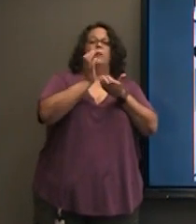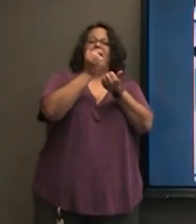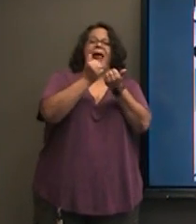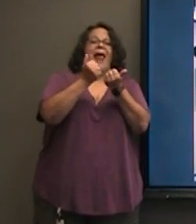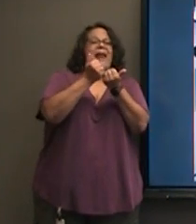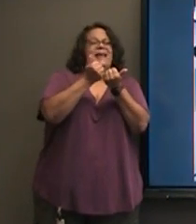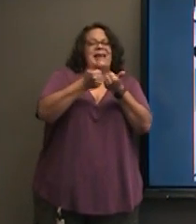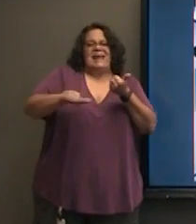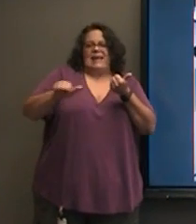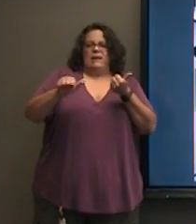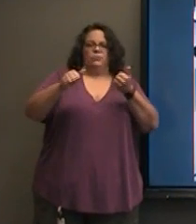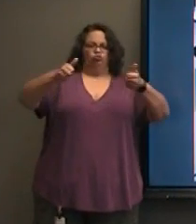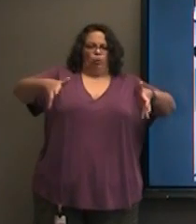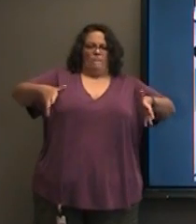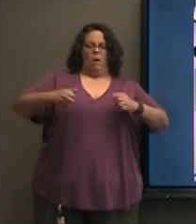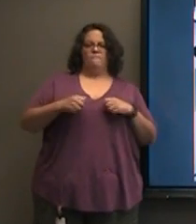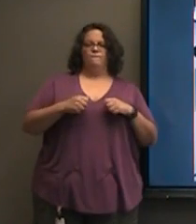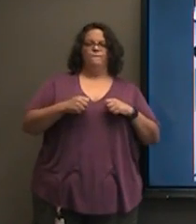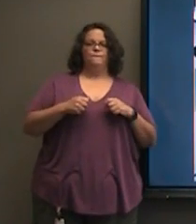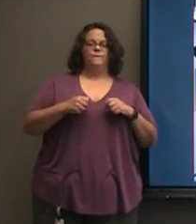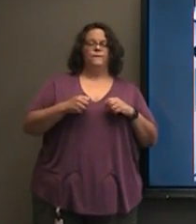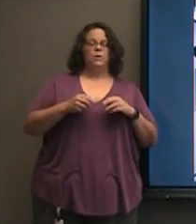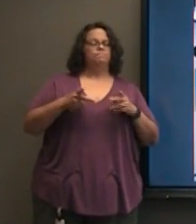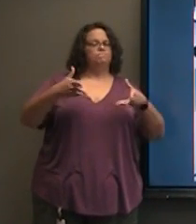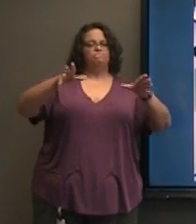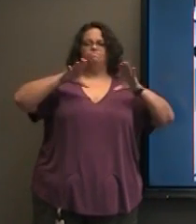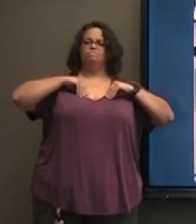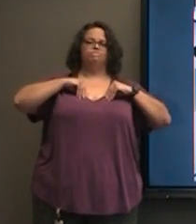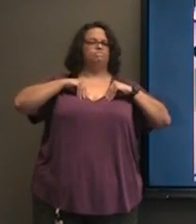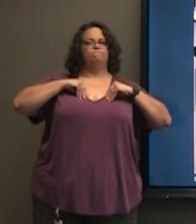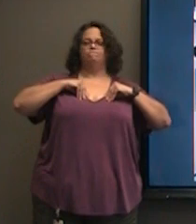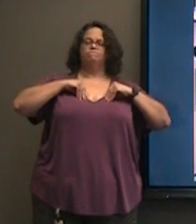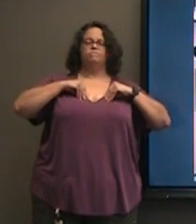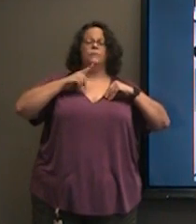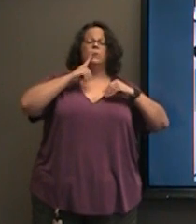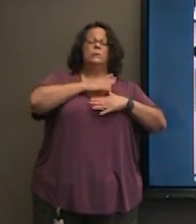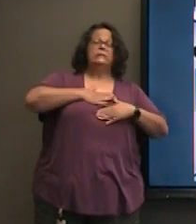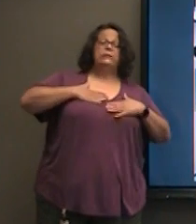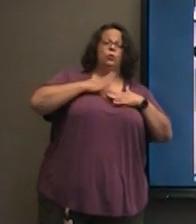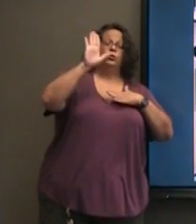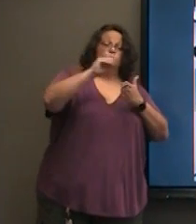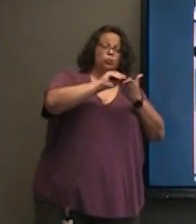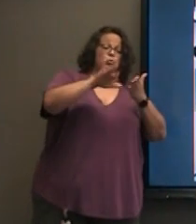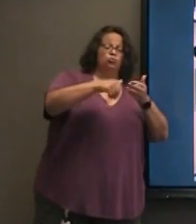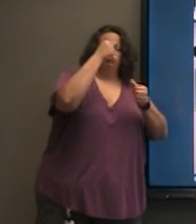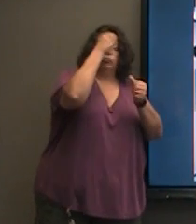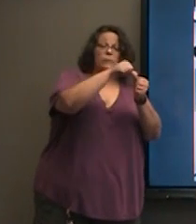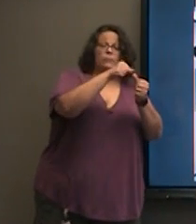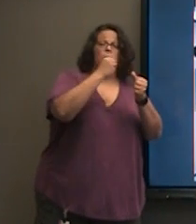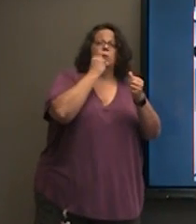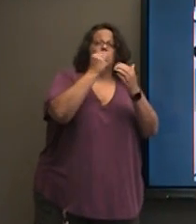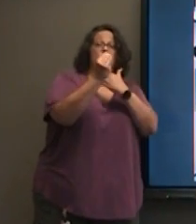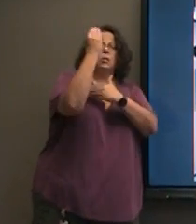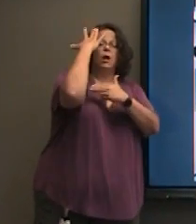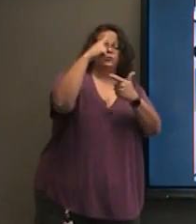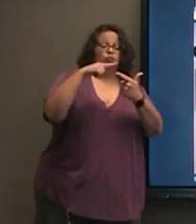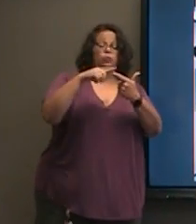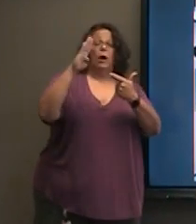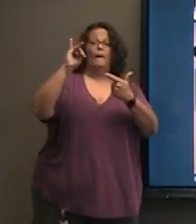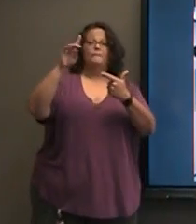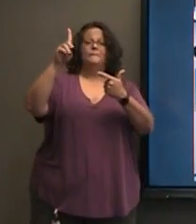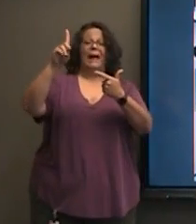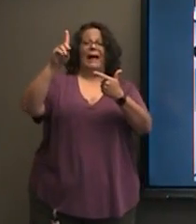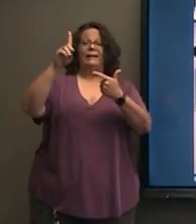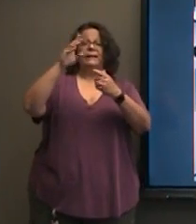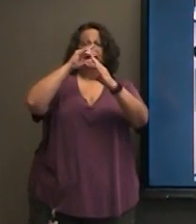-offs this school year. So please encourage your students to remember their lunch, their band instruments, their homework, their